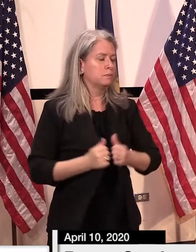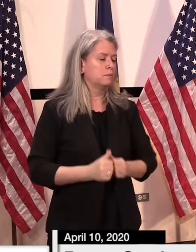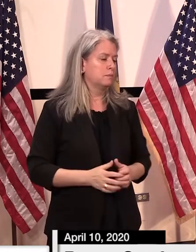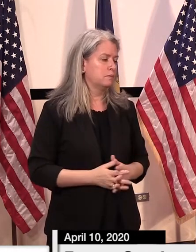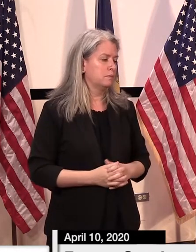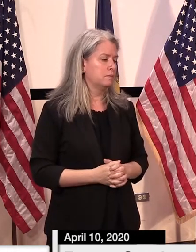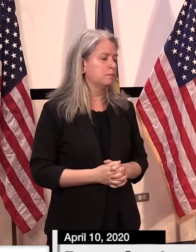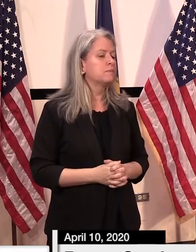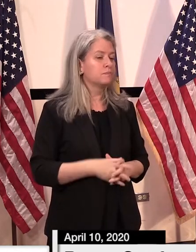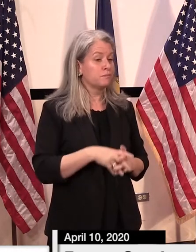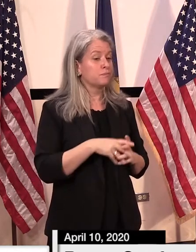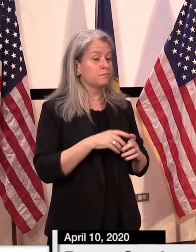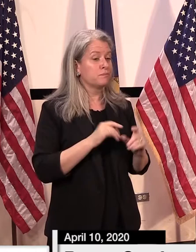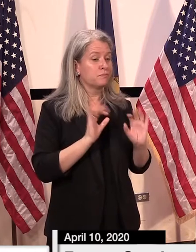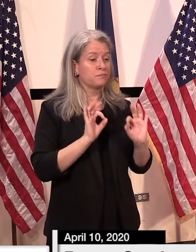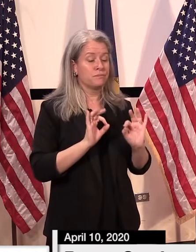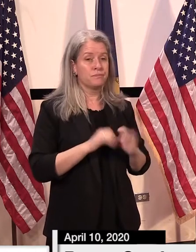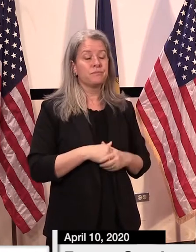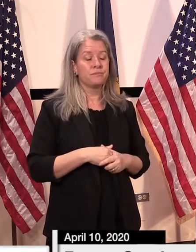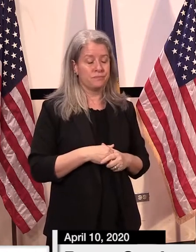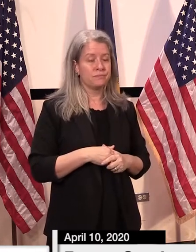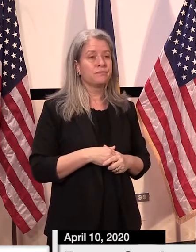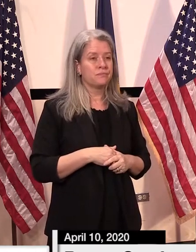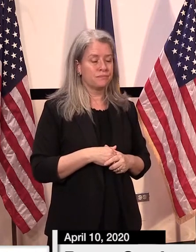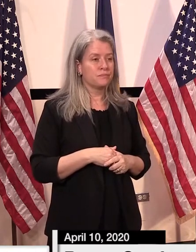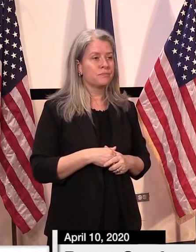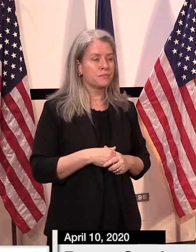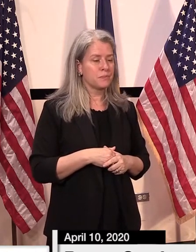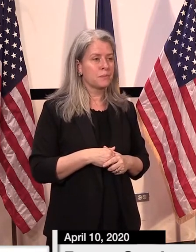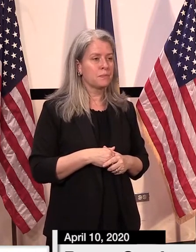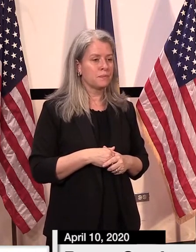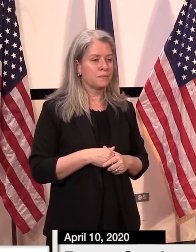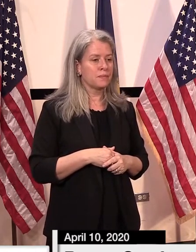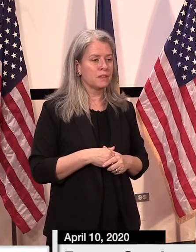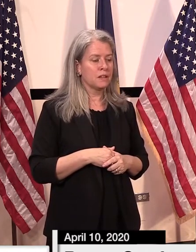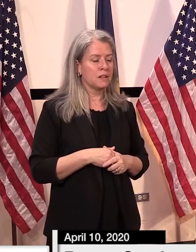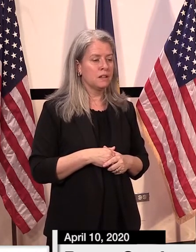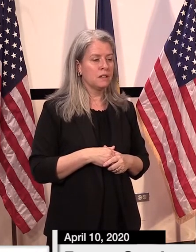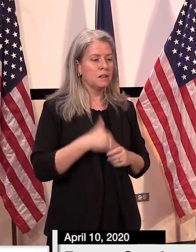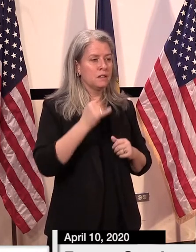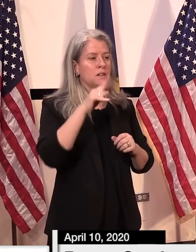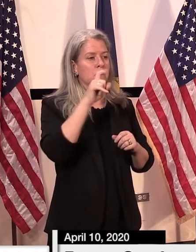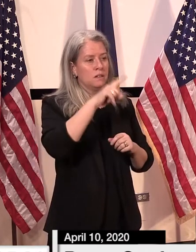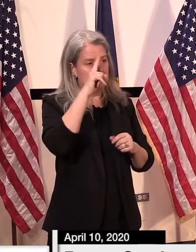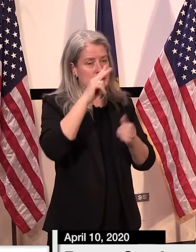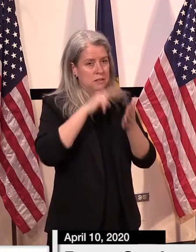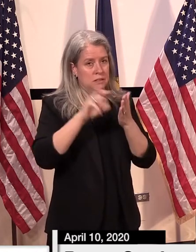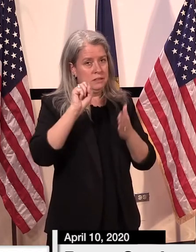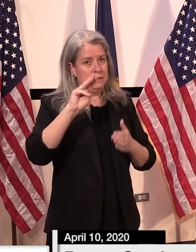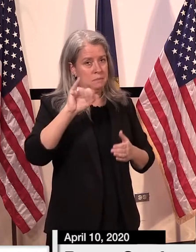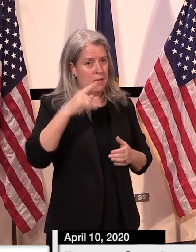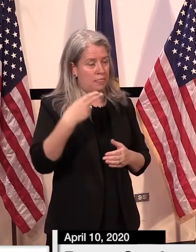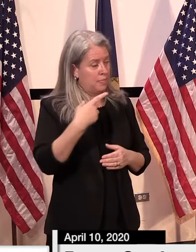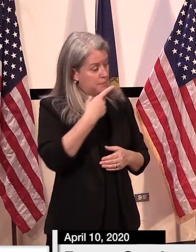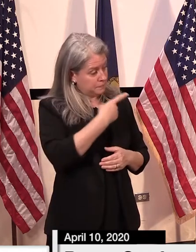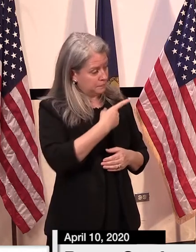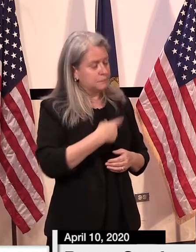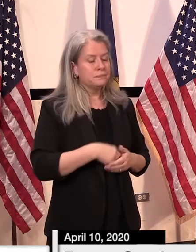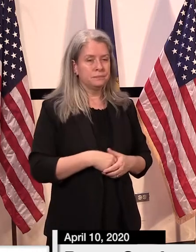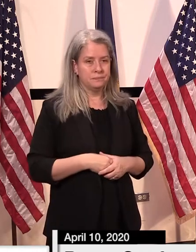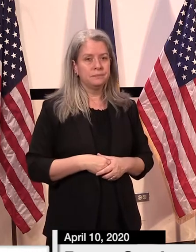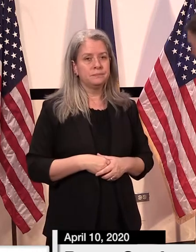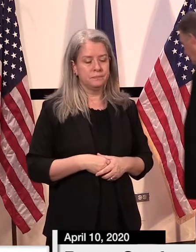Good afternoon. Can you hear me? We can. Yes, great. This is for Secretary Smith. Sir,